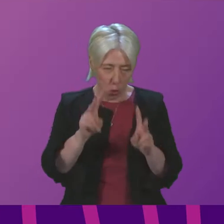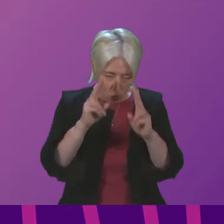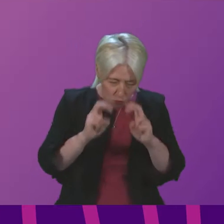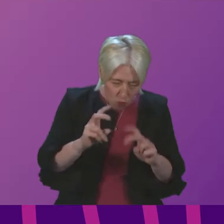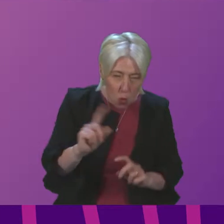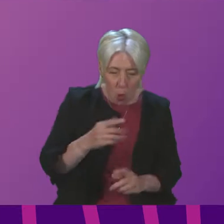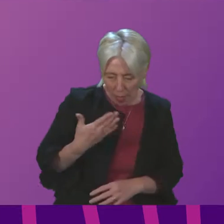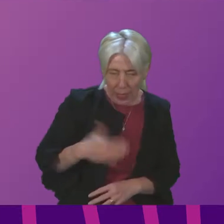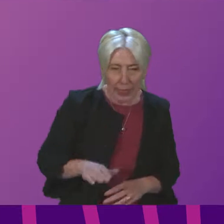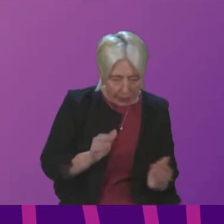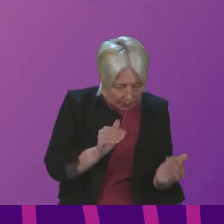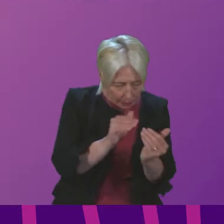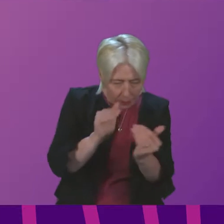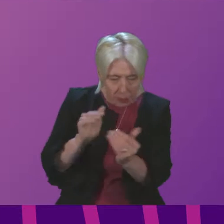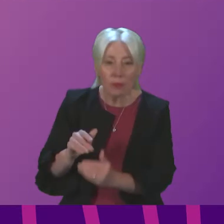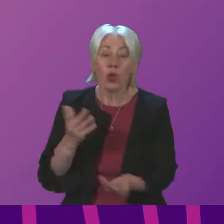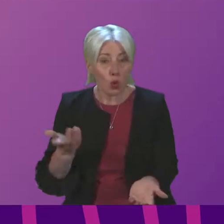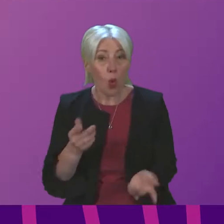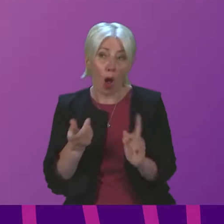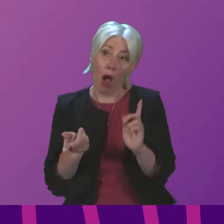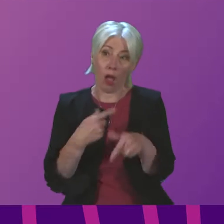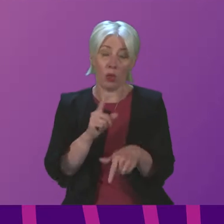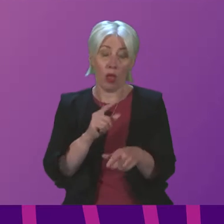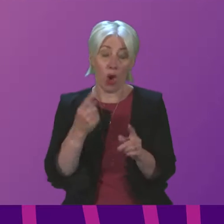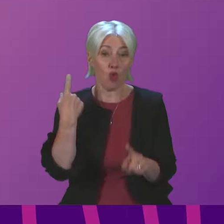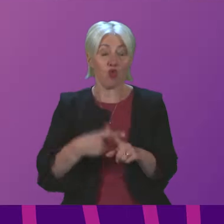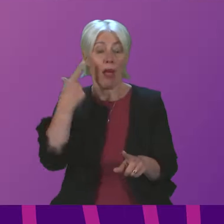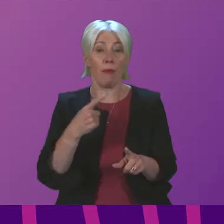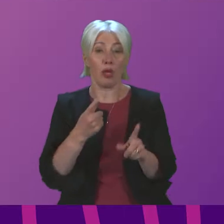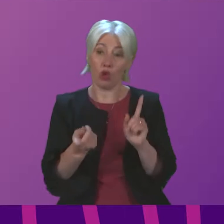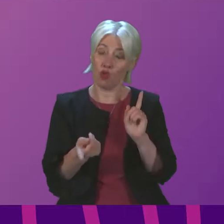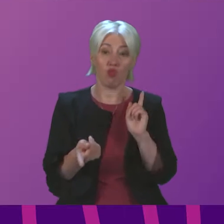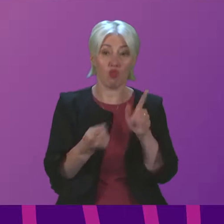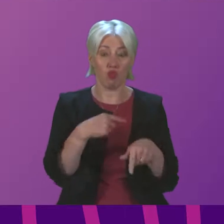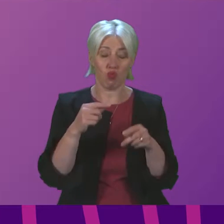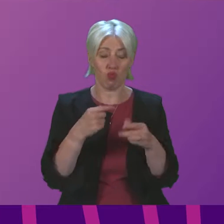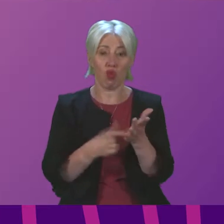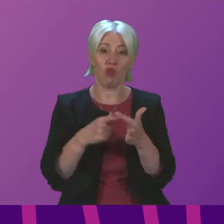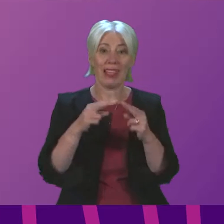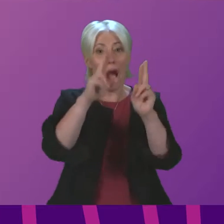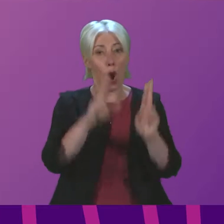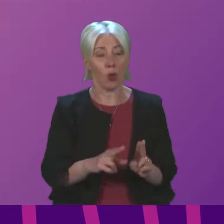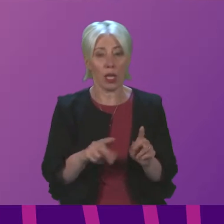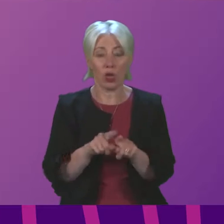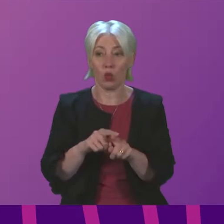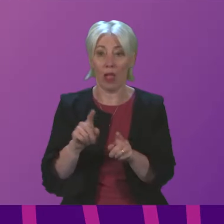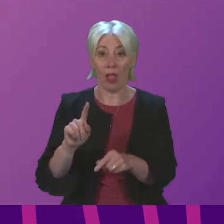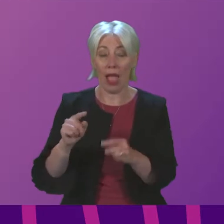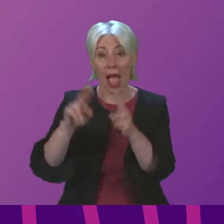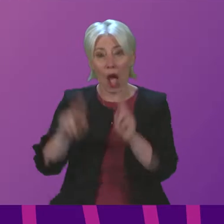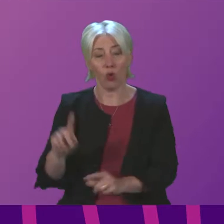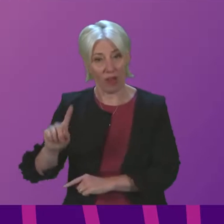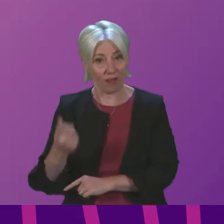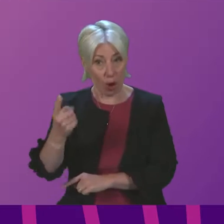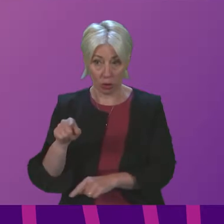answers to that are things like the Rapid Rehousing Plans, like Housing First, which is proving itself to be a